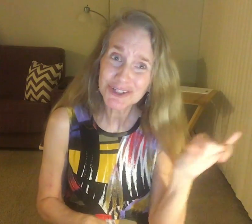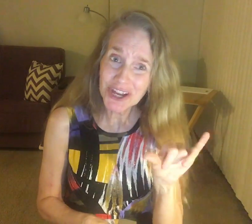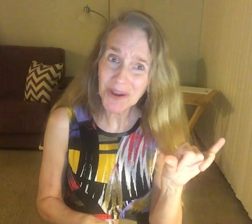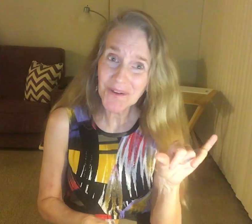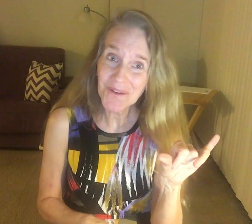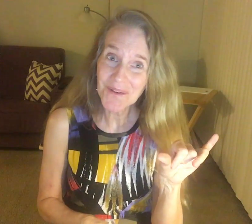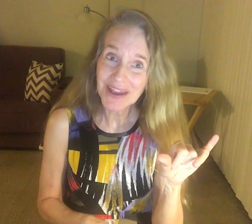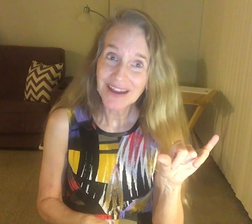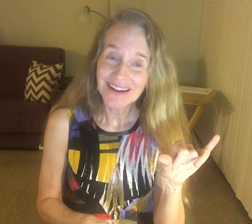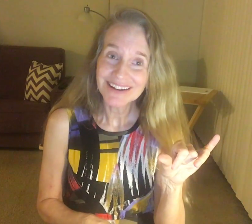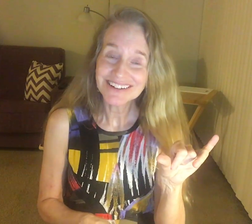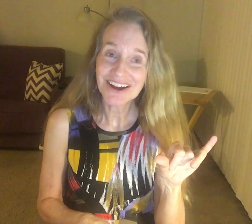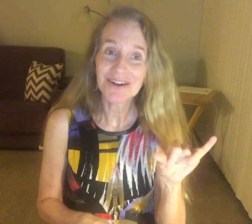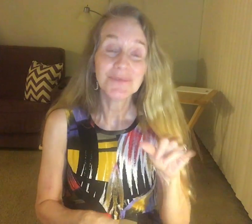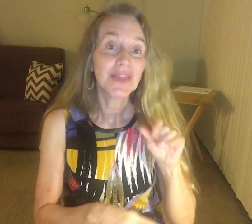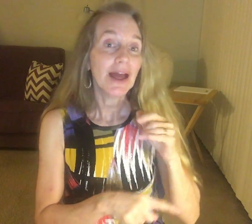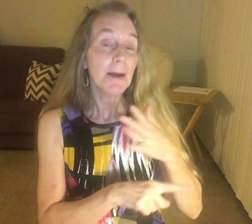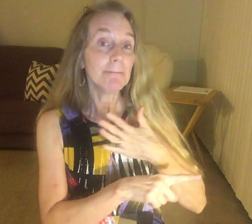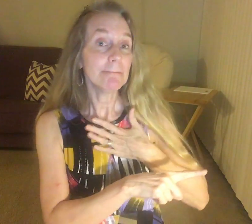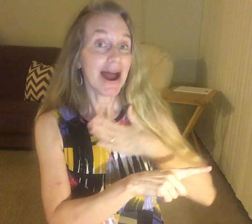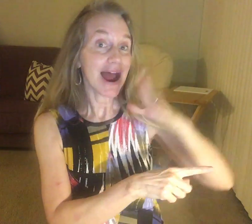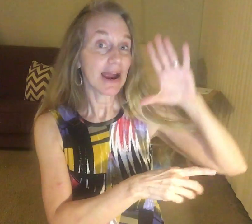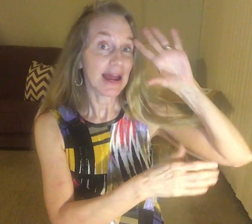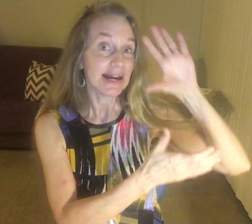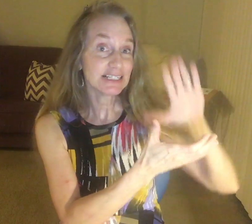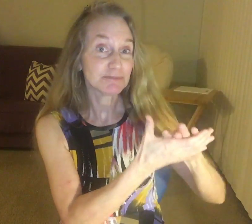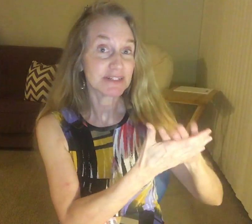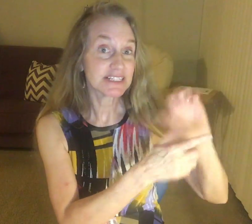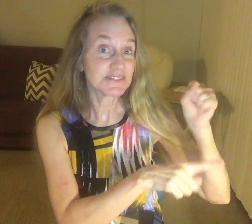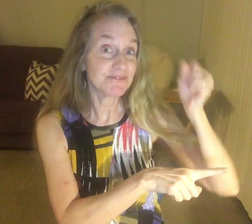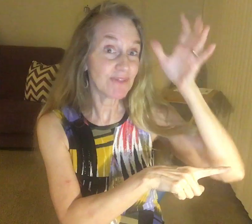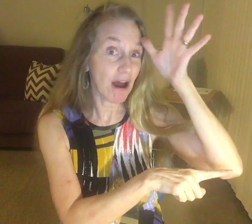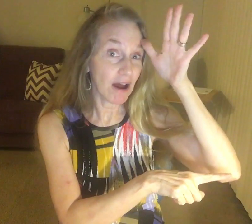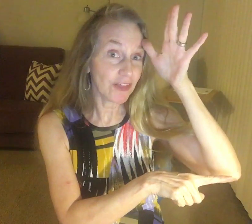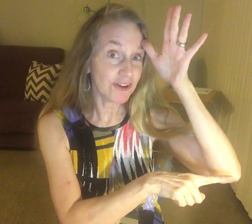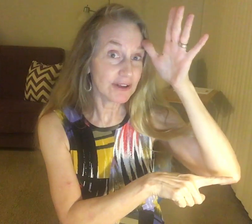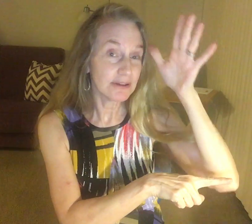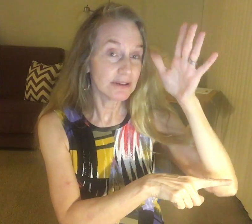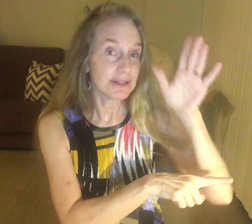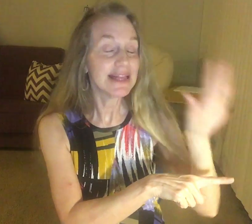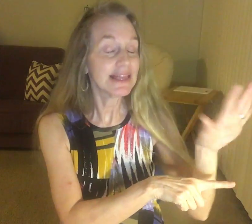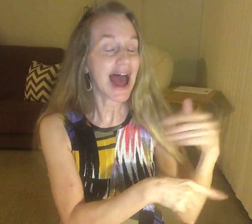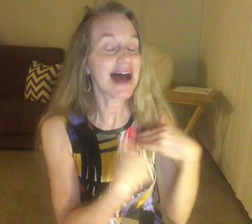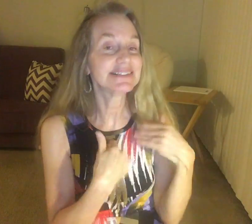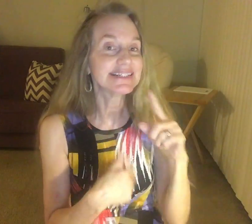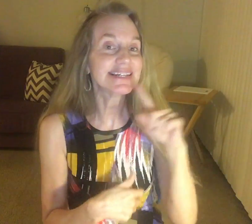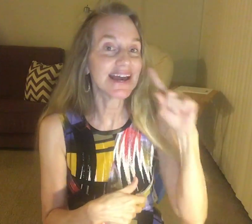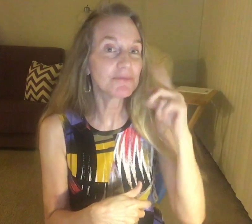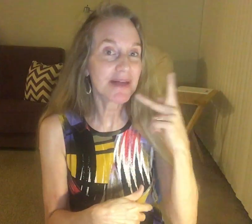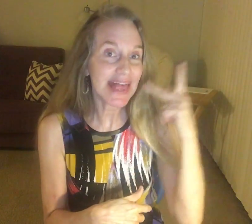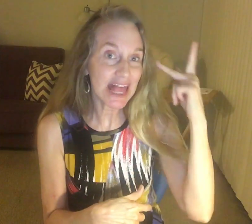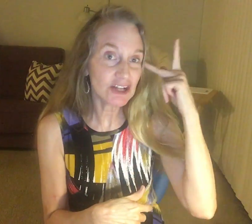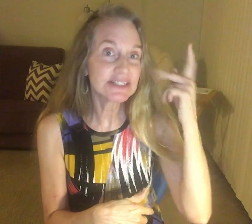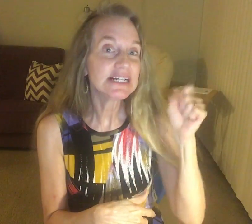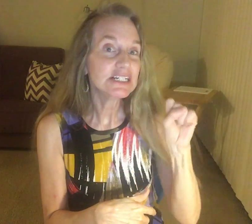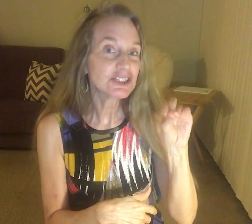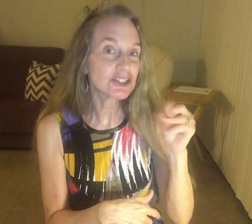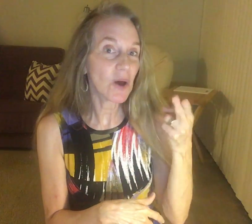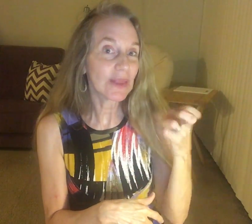too, you know. My husband's father, he had deaf parents so